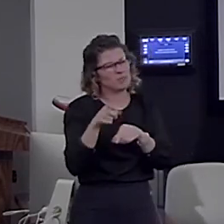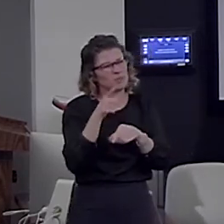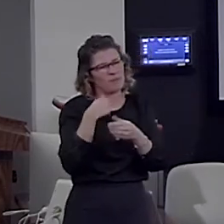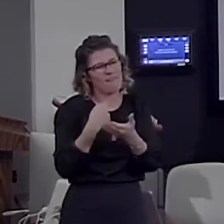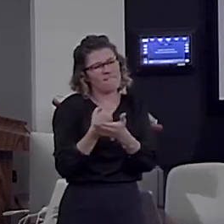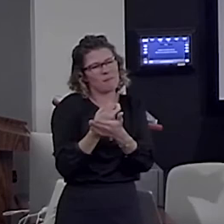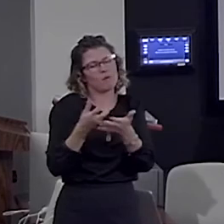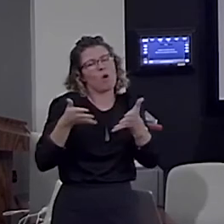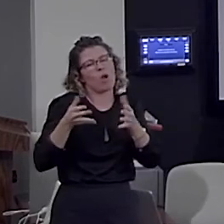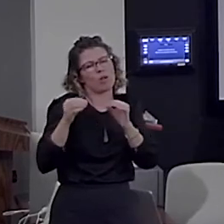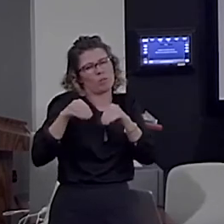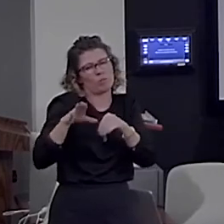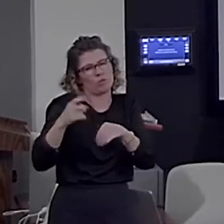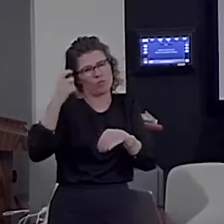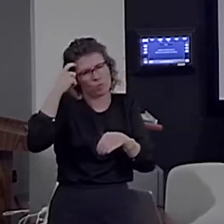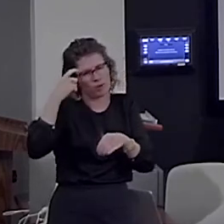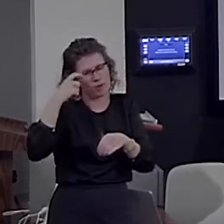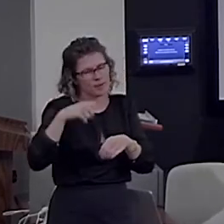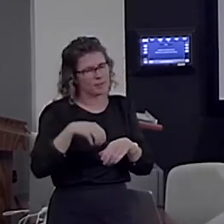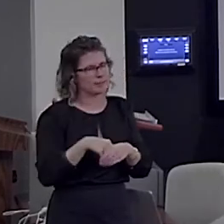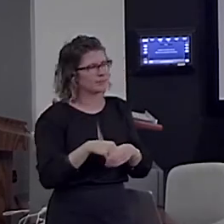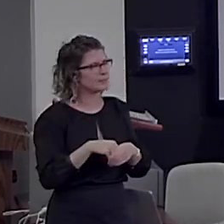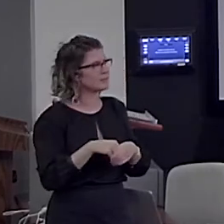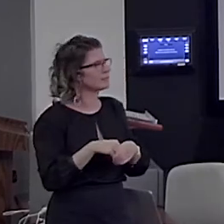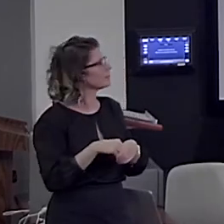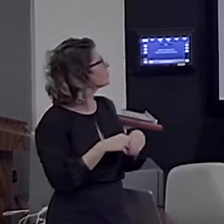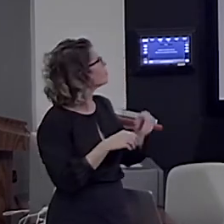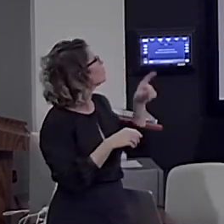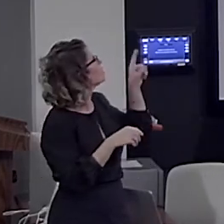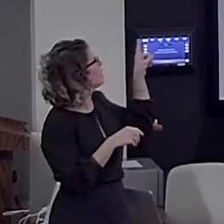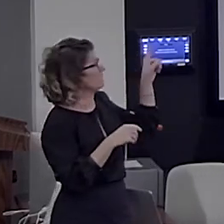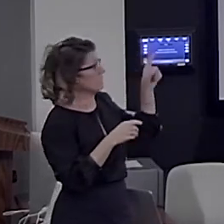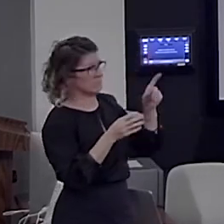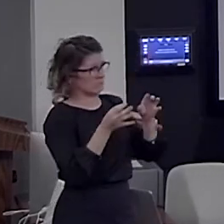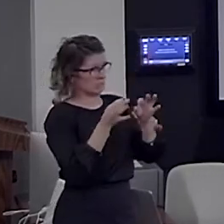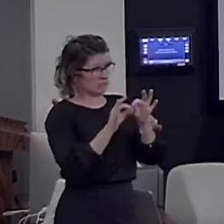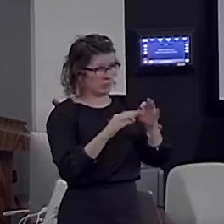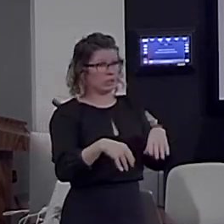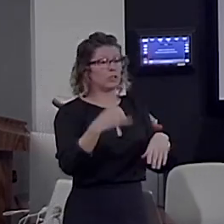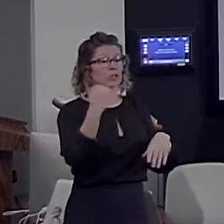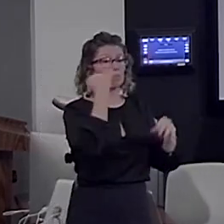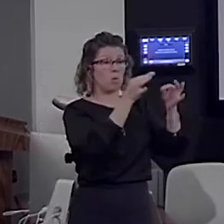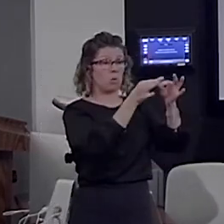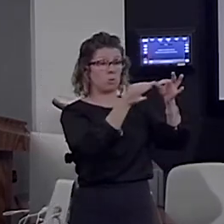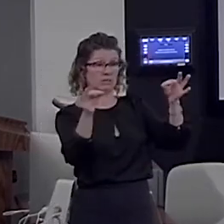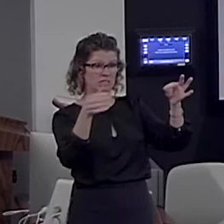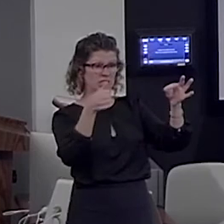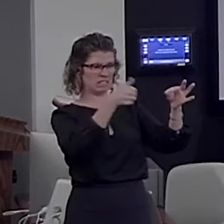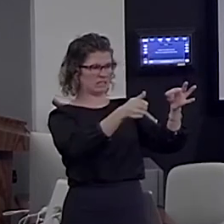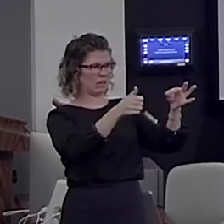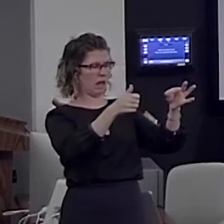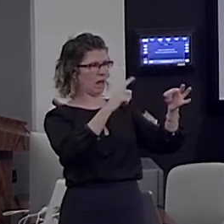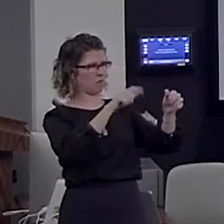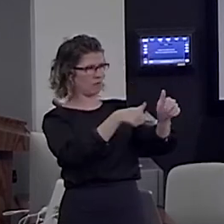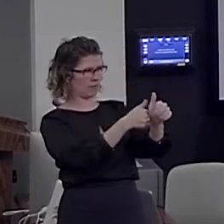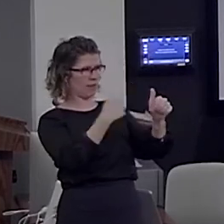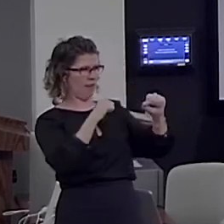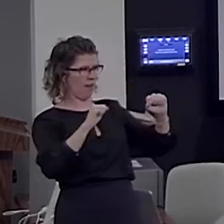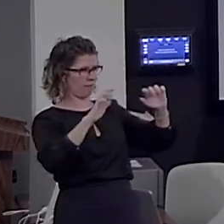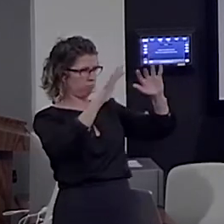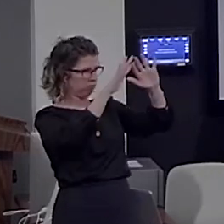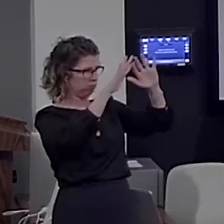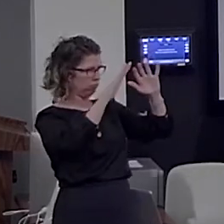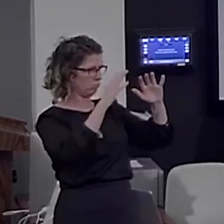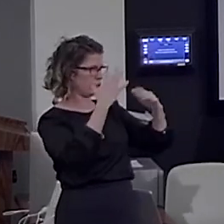So, our hypothesis is very simple. When there is a tree structure in a sentence, this allows you to compress the